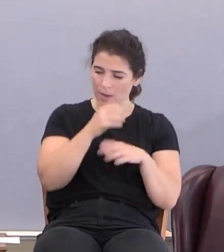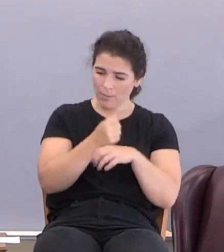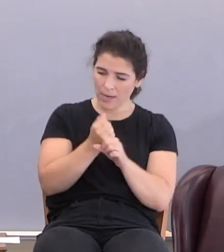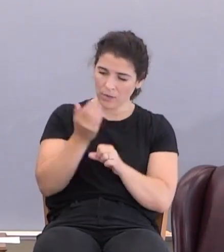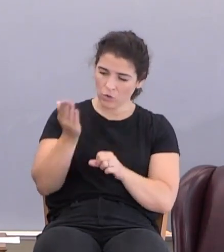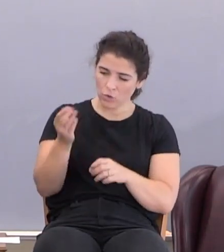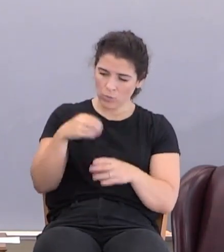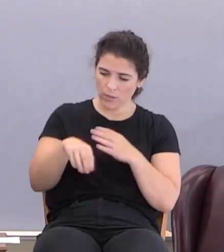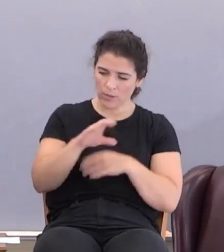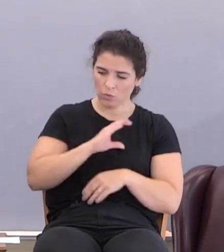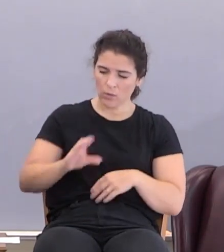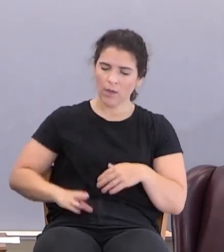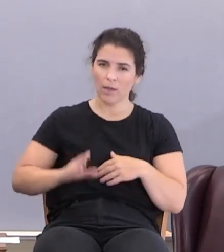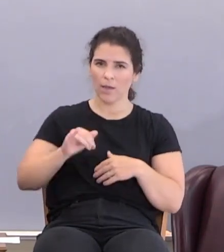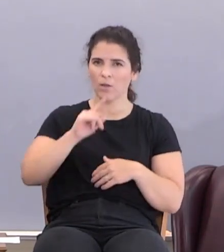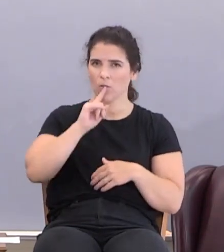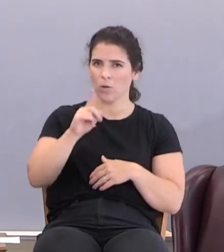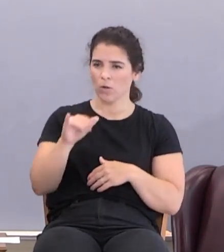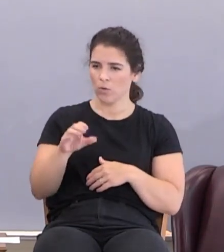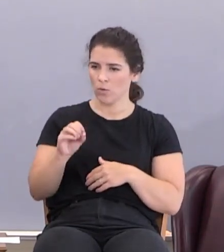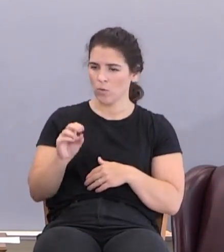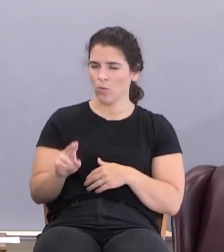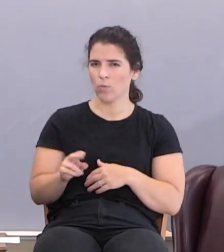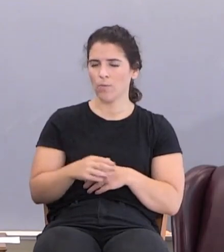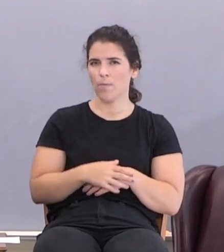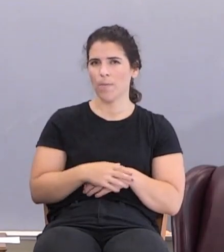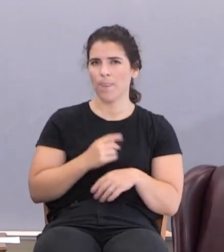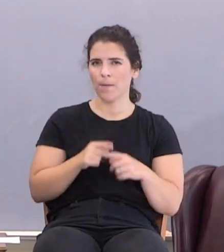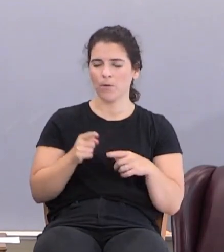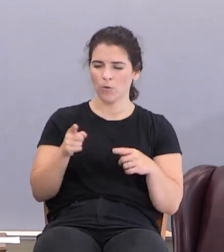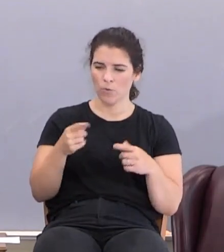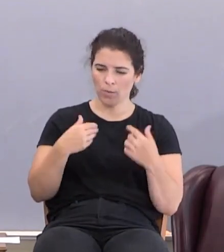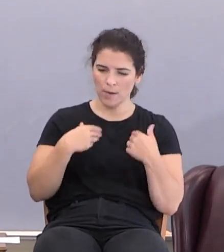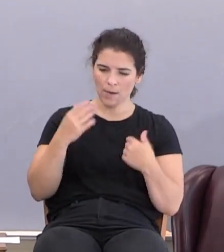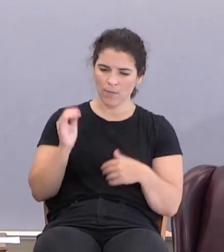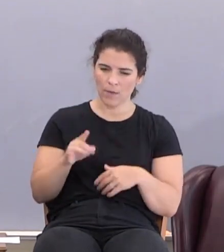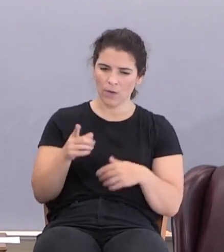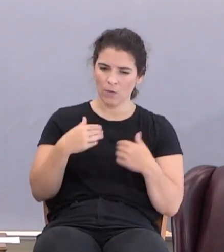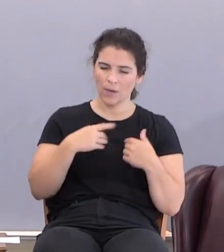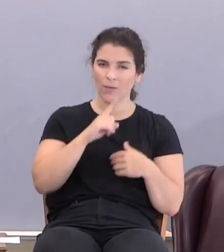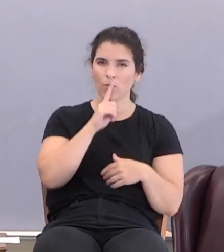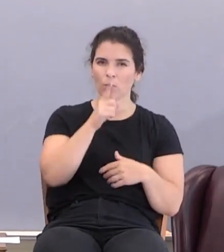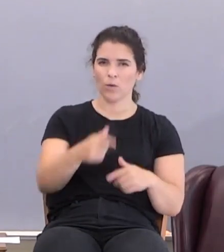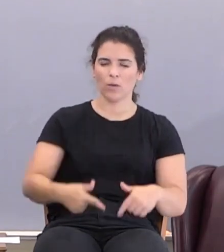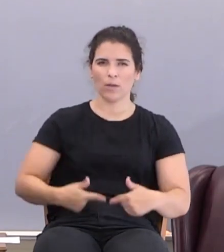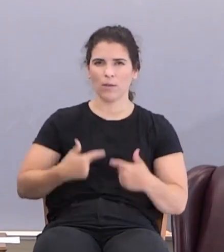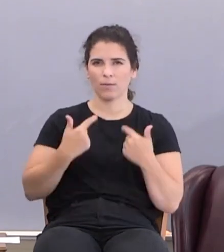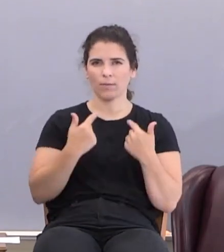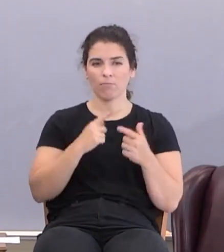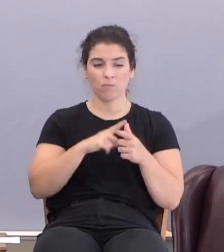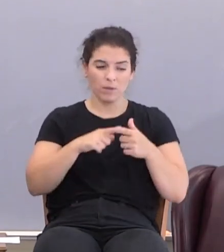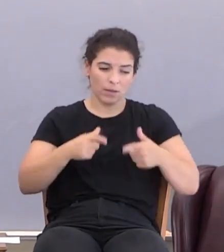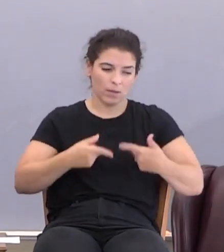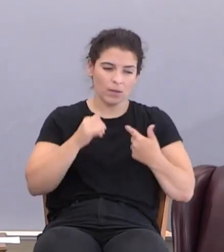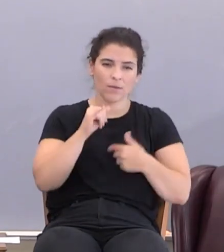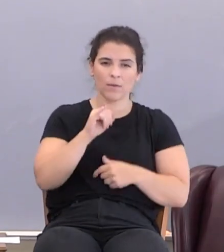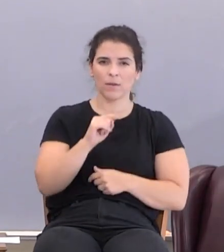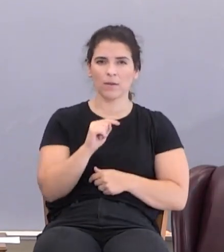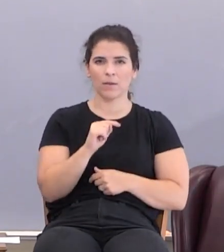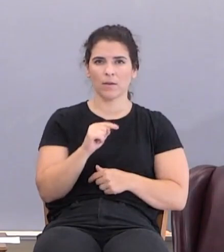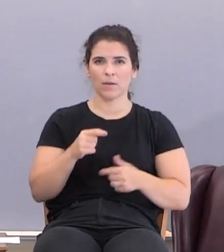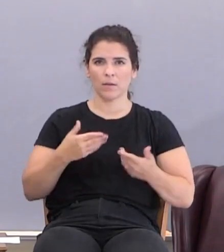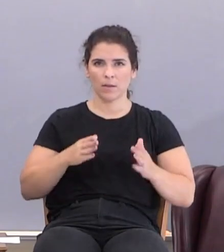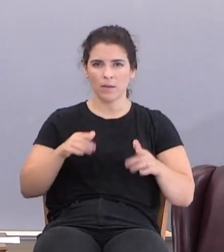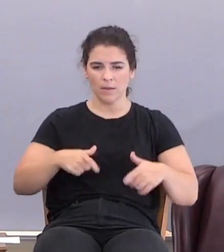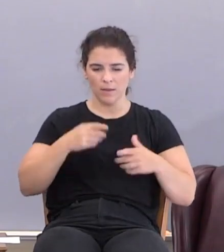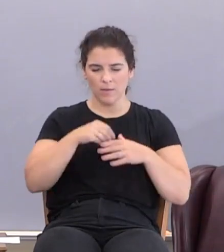Christ. That's the real you. When you get that, you've got real life. Then live in it. Let it be what lives in